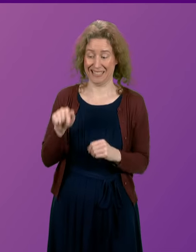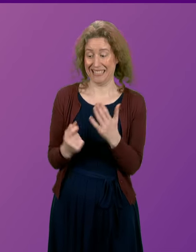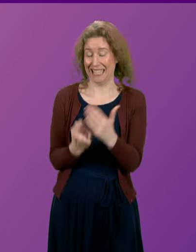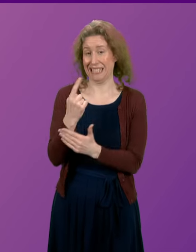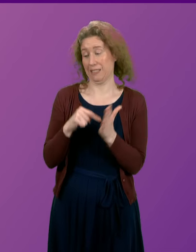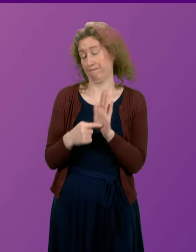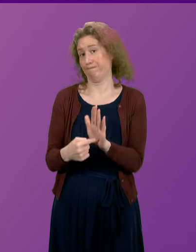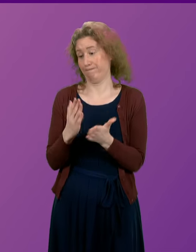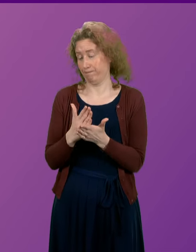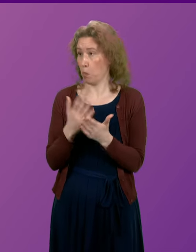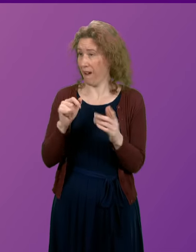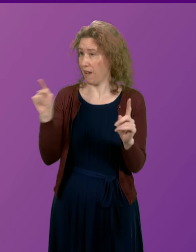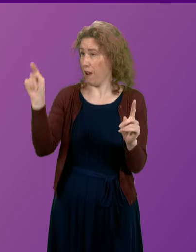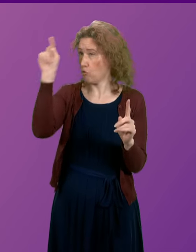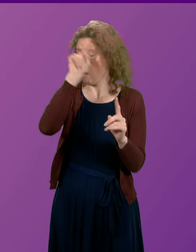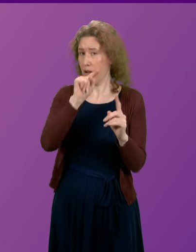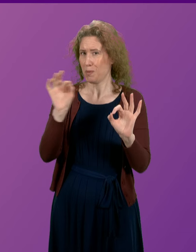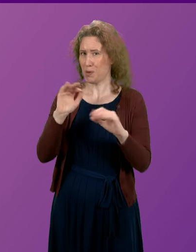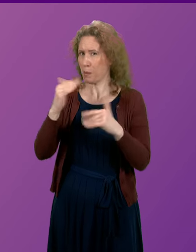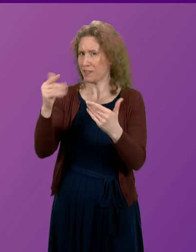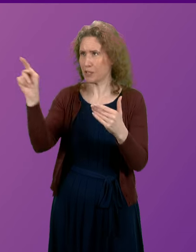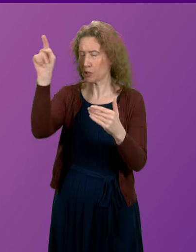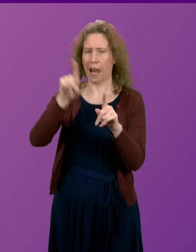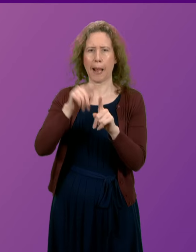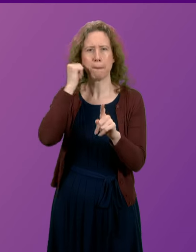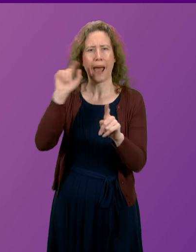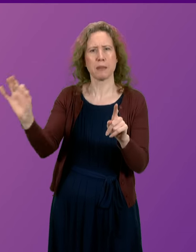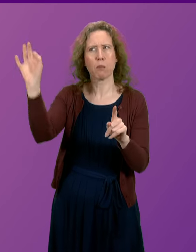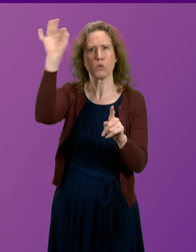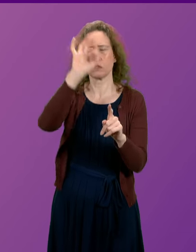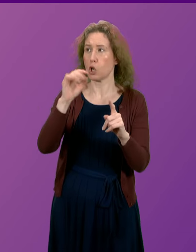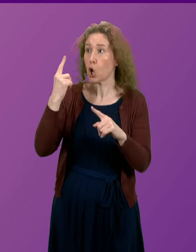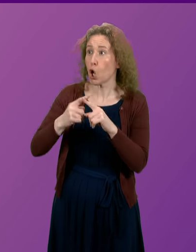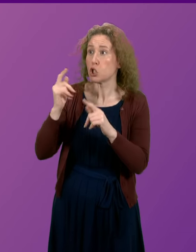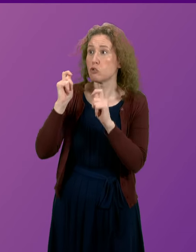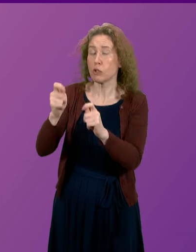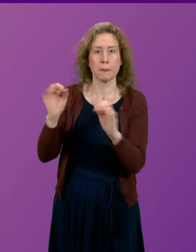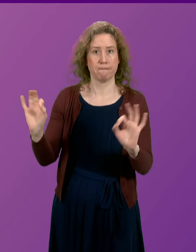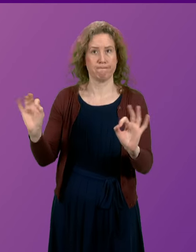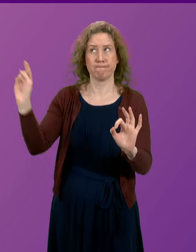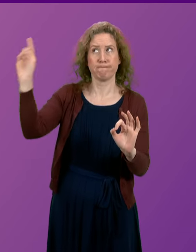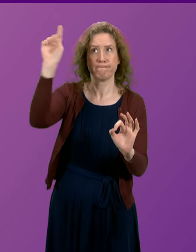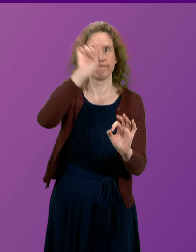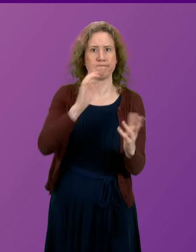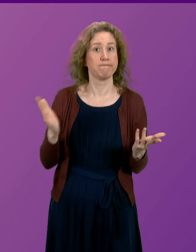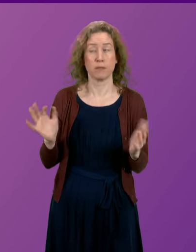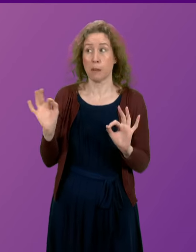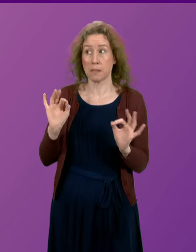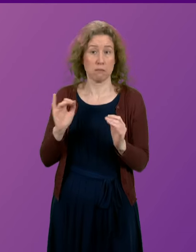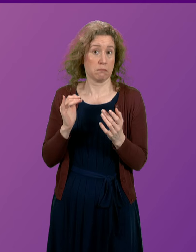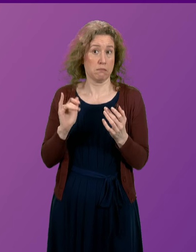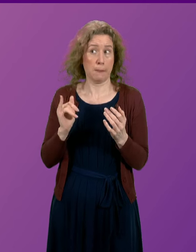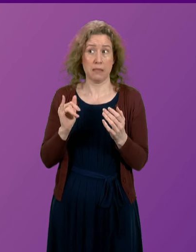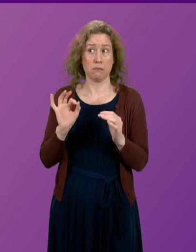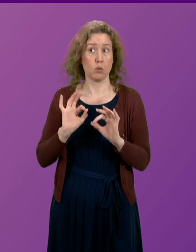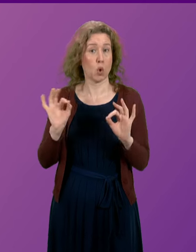shown, there are black spots across Scotland where urgent treatment is often unavailable. There are sometimes no ambulances